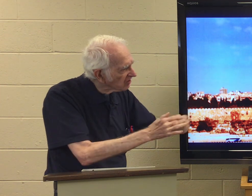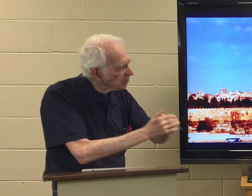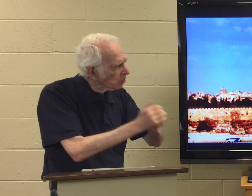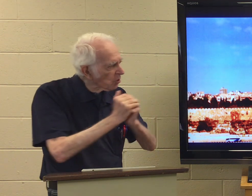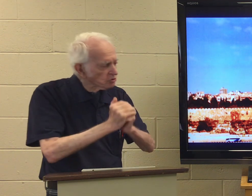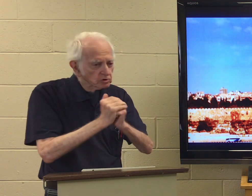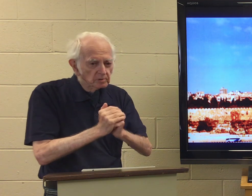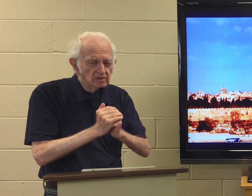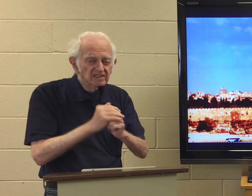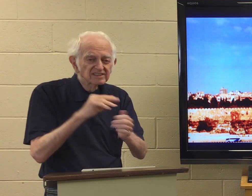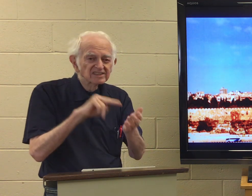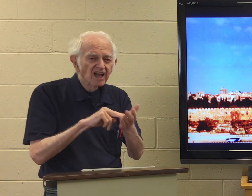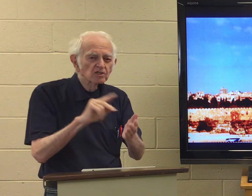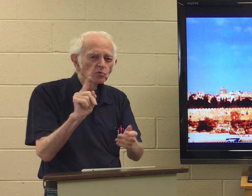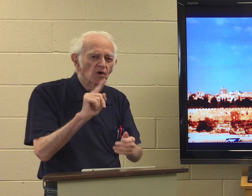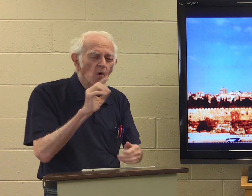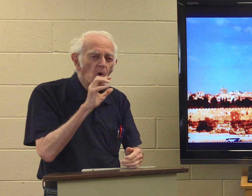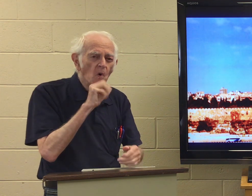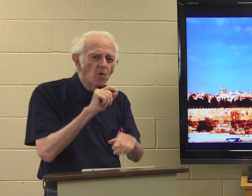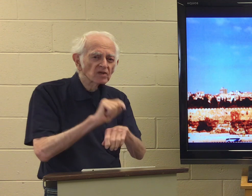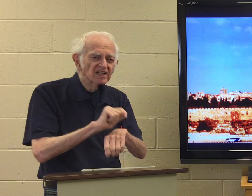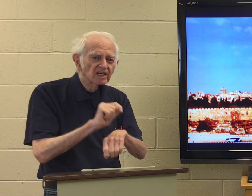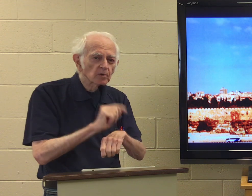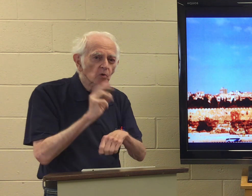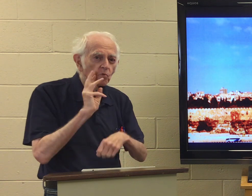house of worship. A Muslim mosque.